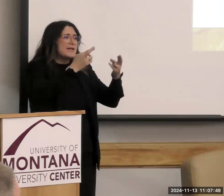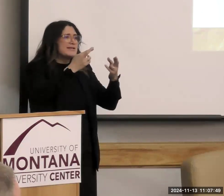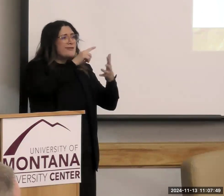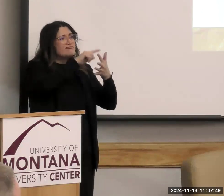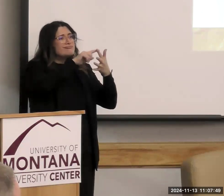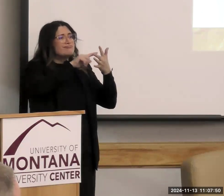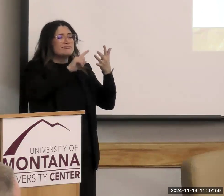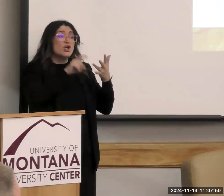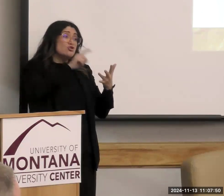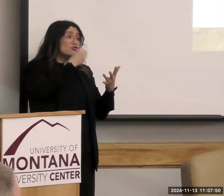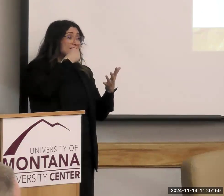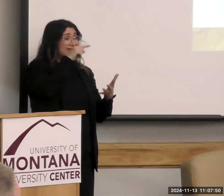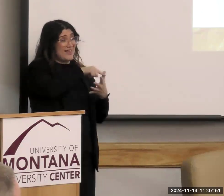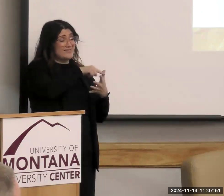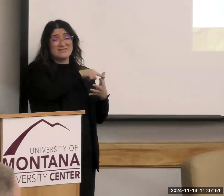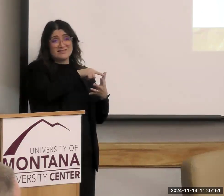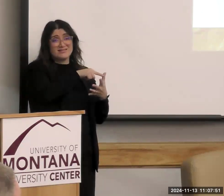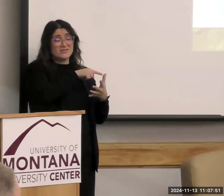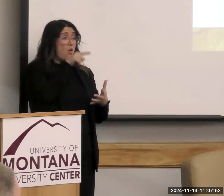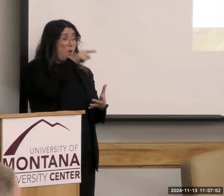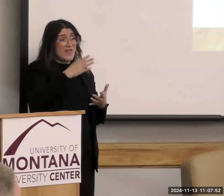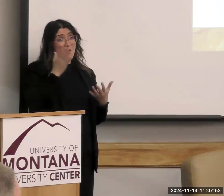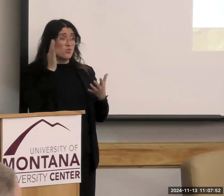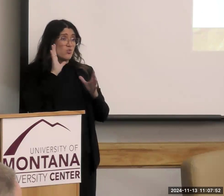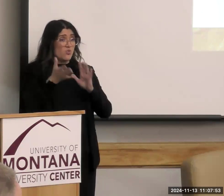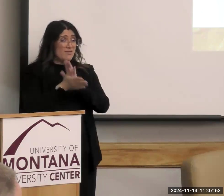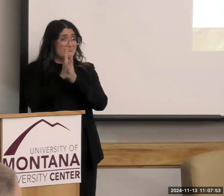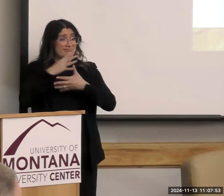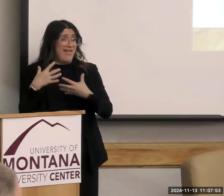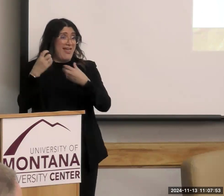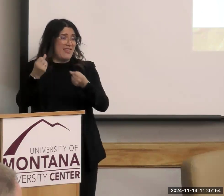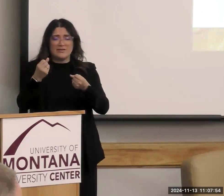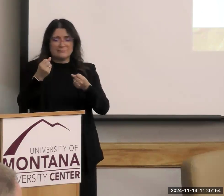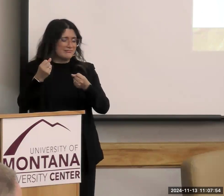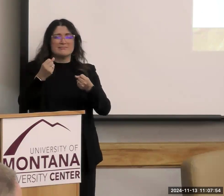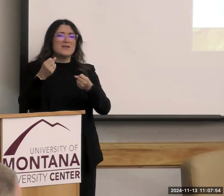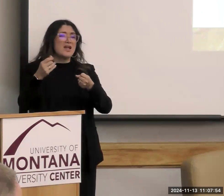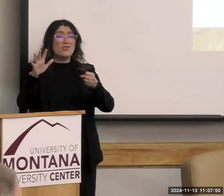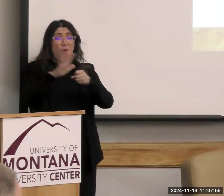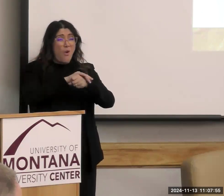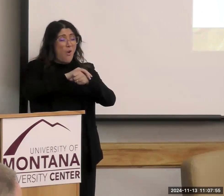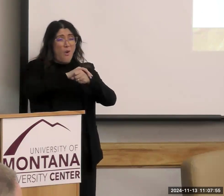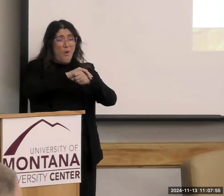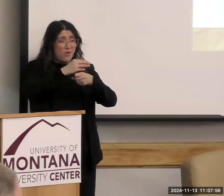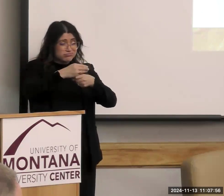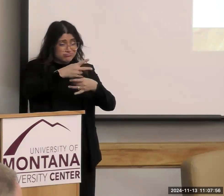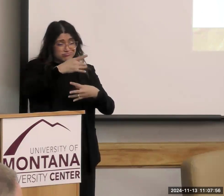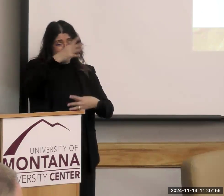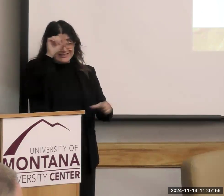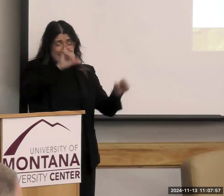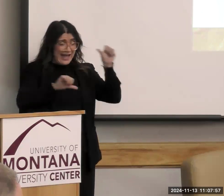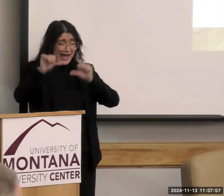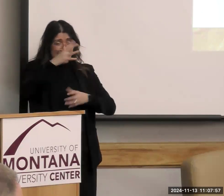you should eat this, and this will make you healthy. There's a whole massive body of science behind those